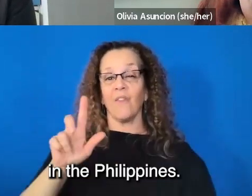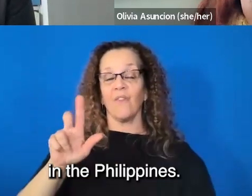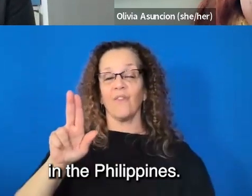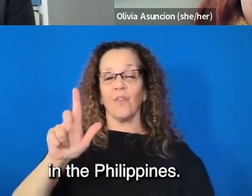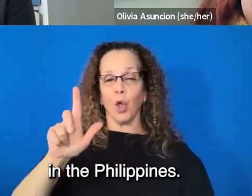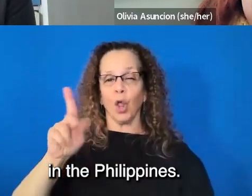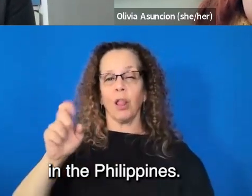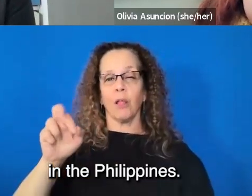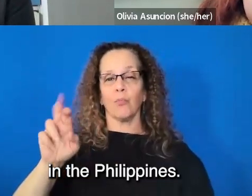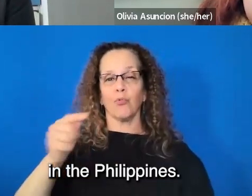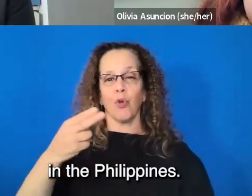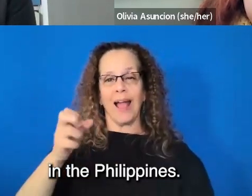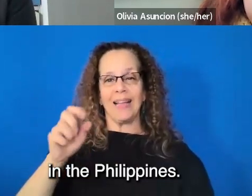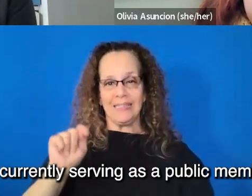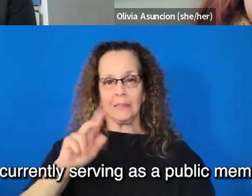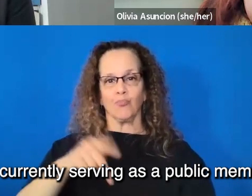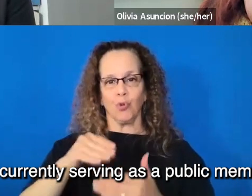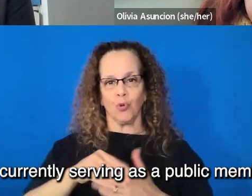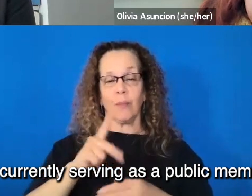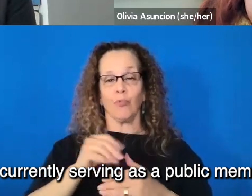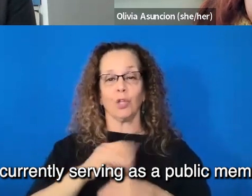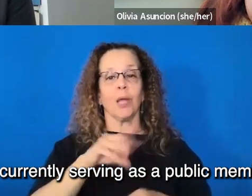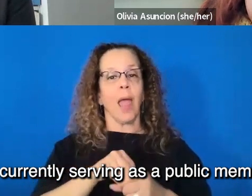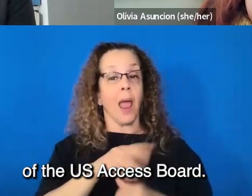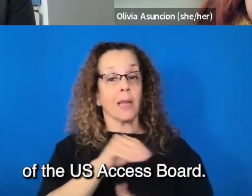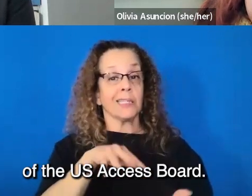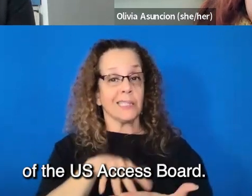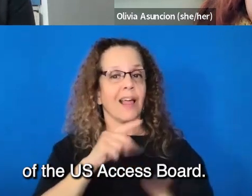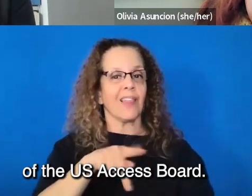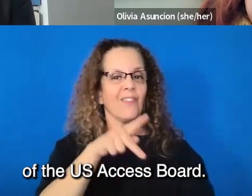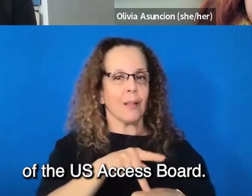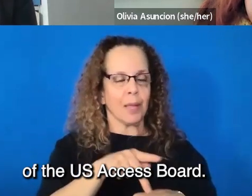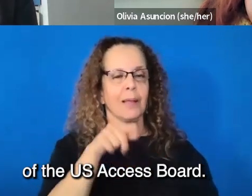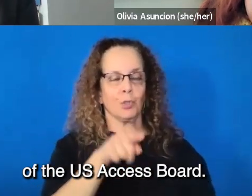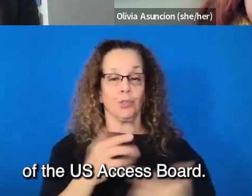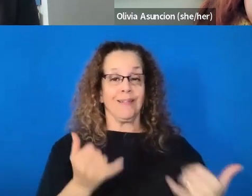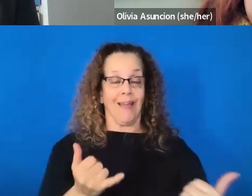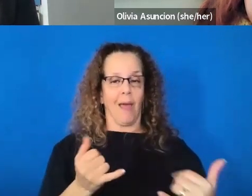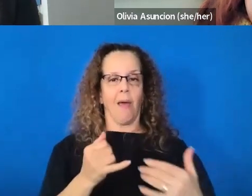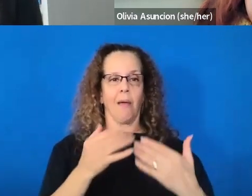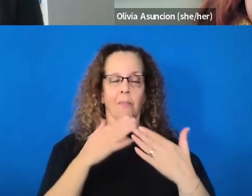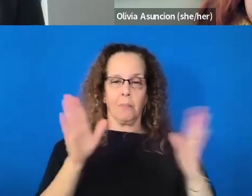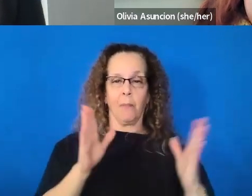elementary schools in the Philippines. She's currently serving as a public member of the U.S. Access Board.